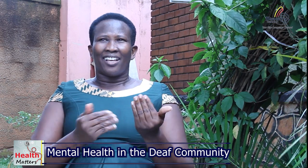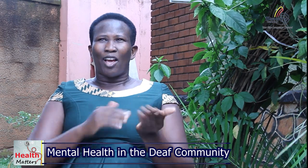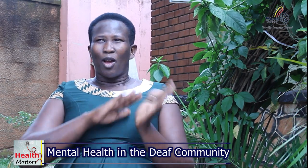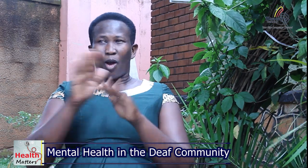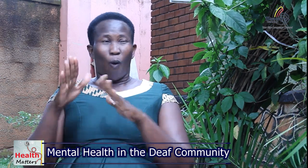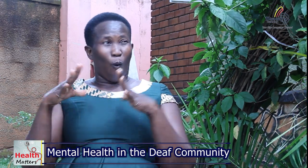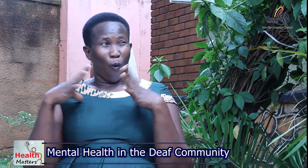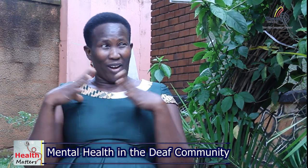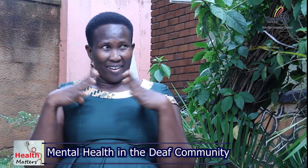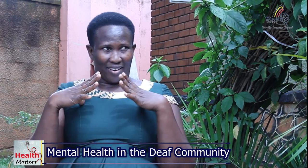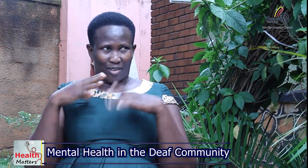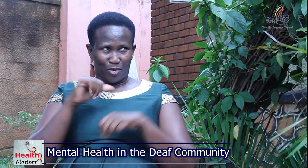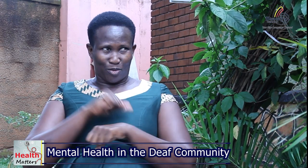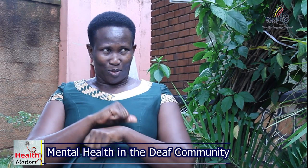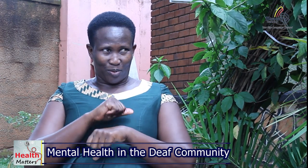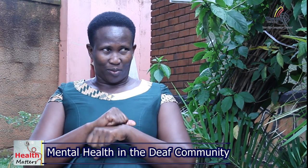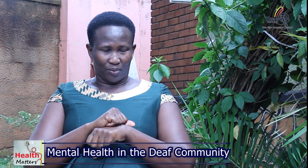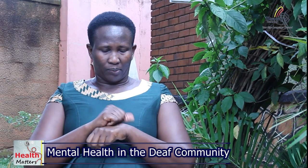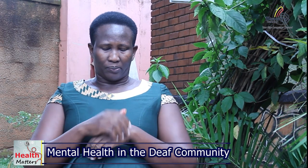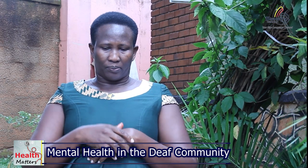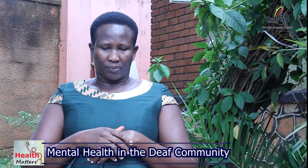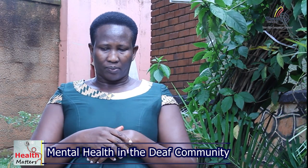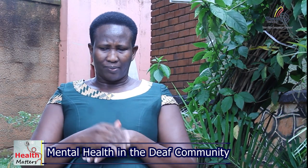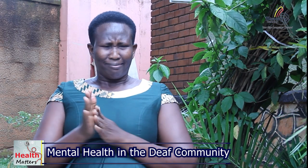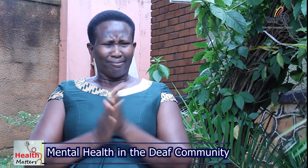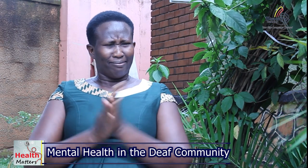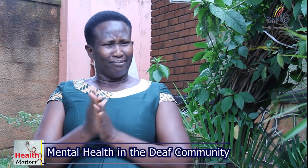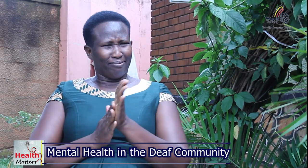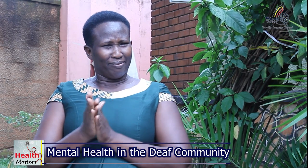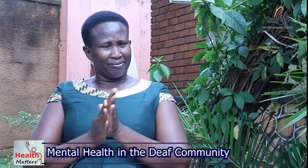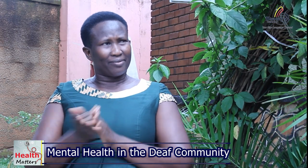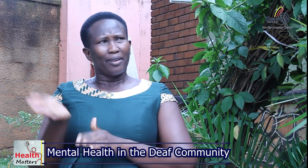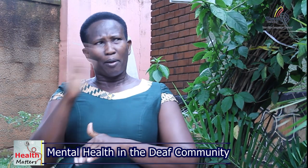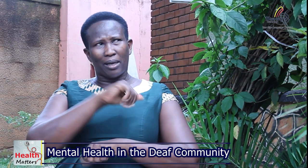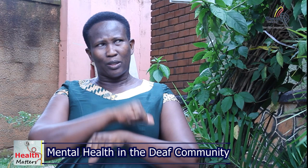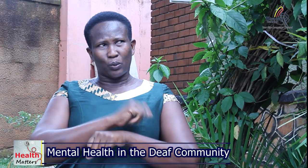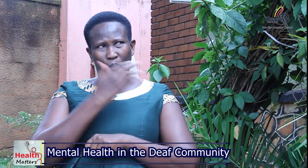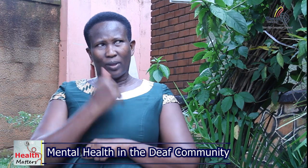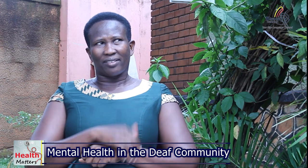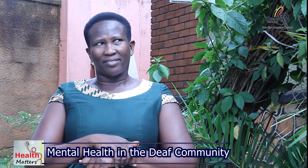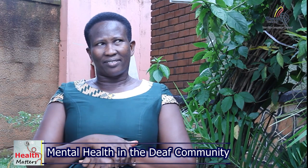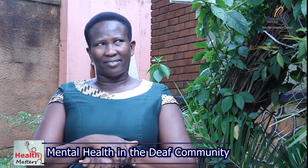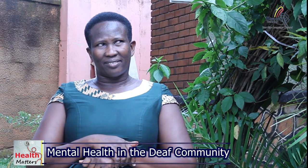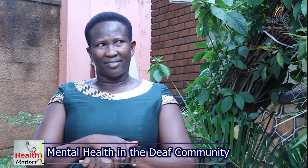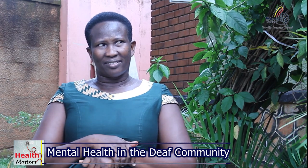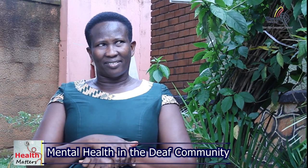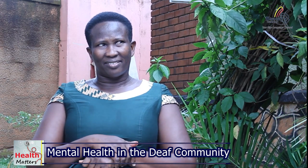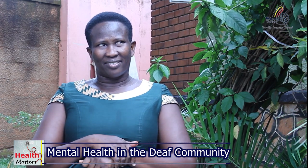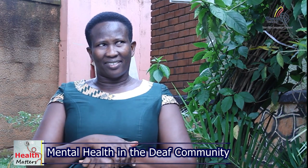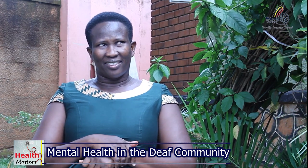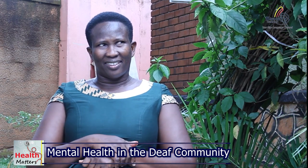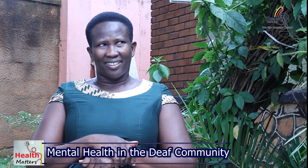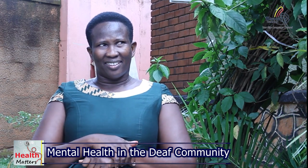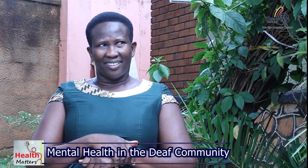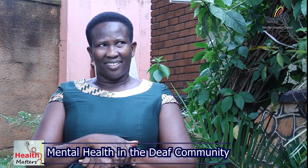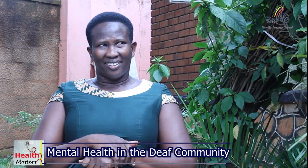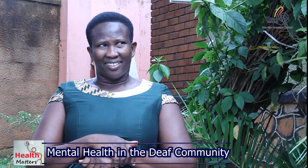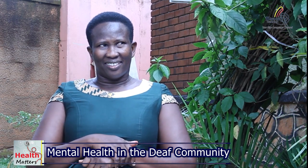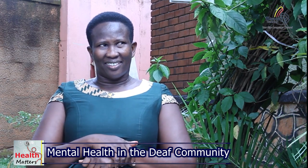let me continue walking so like for example holidays many times many you say how are deaf why are